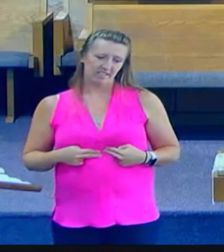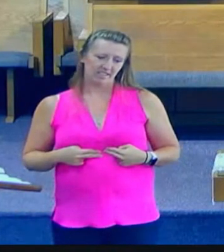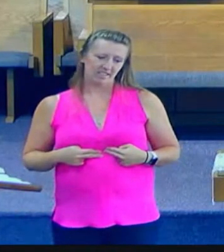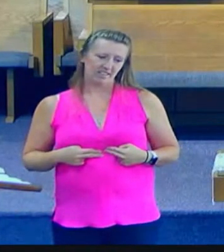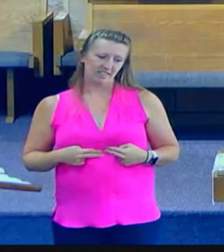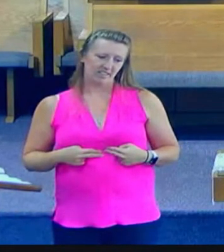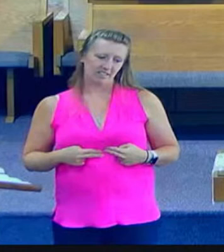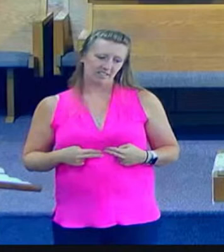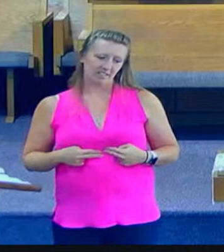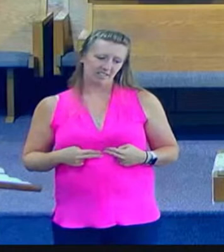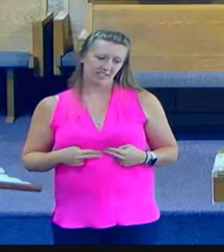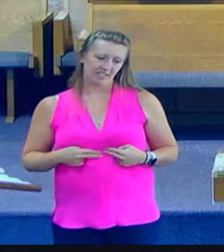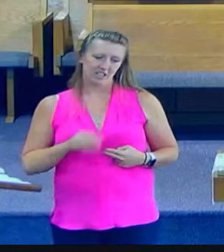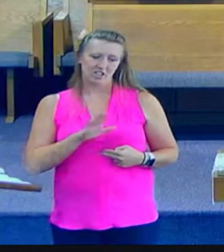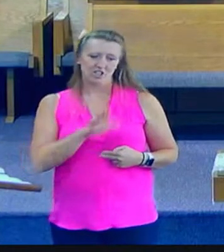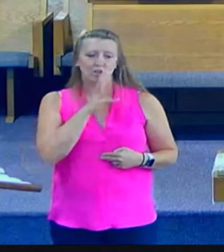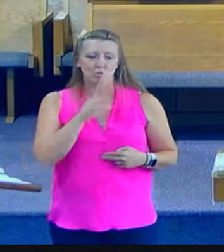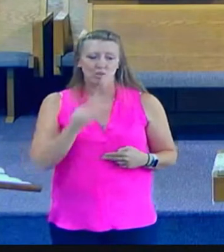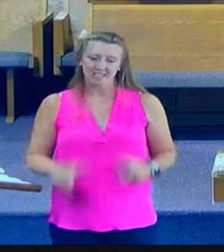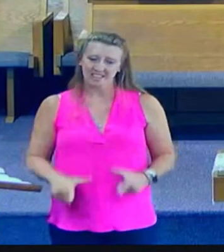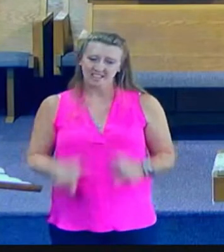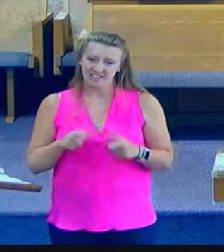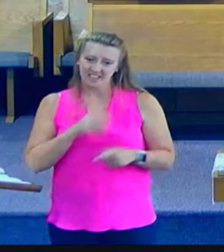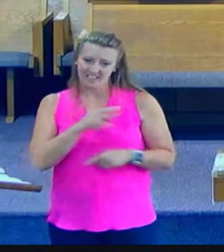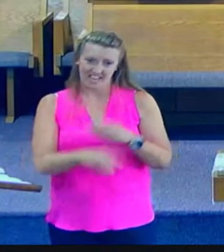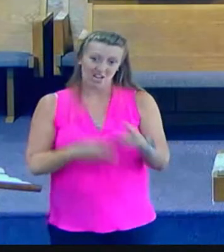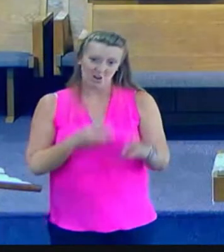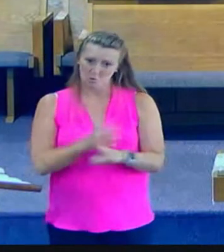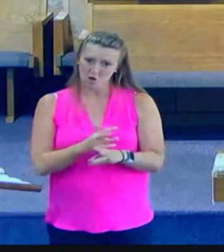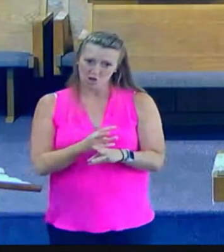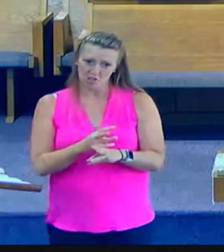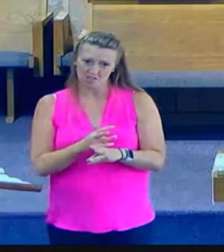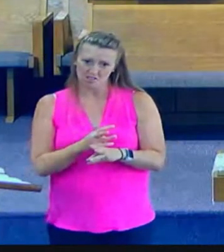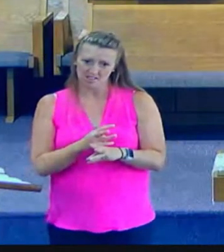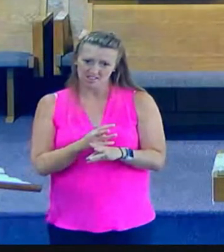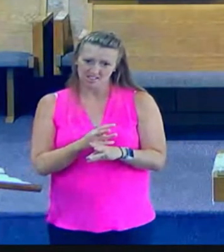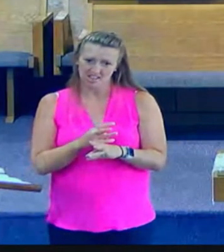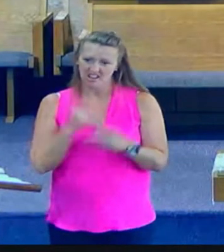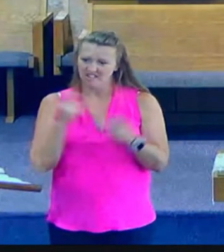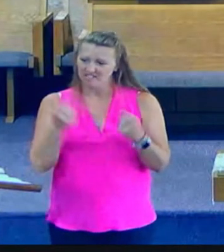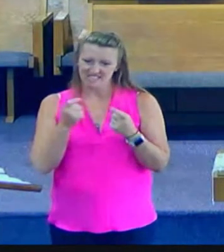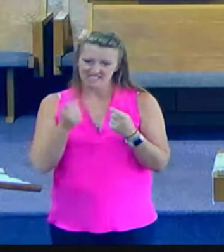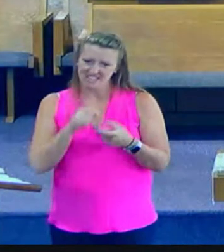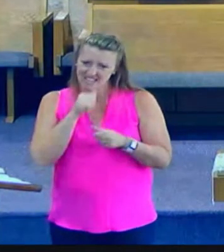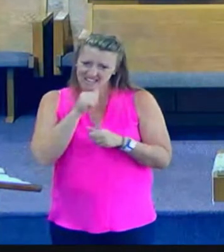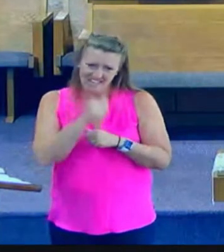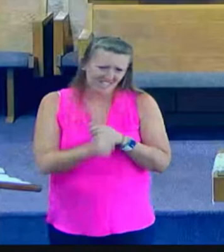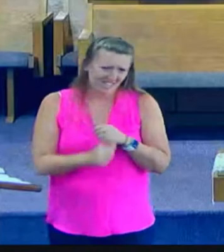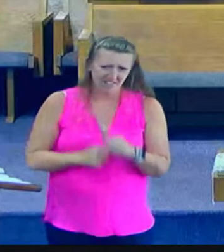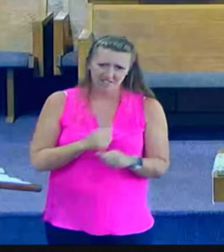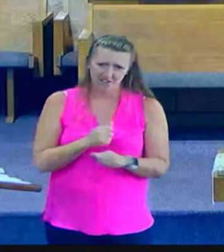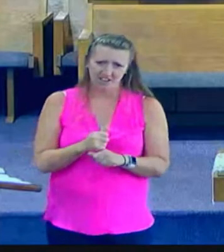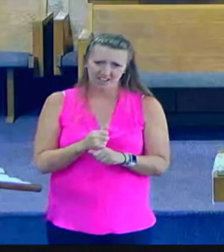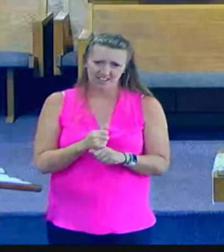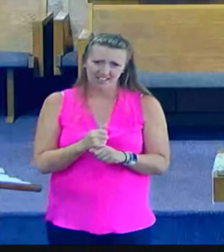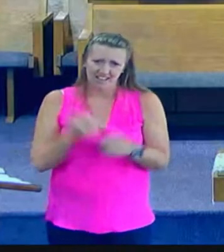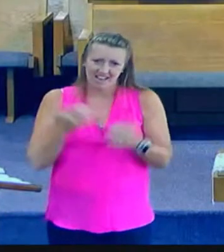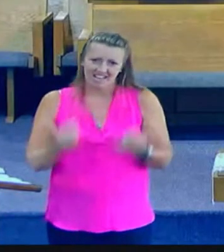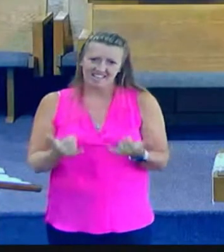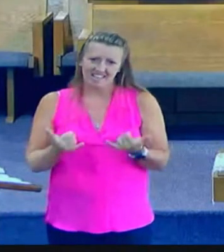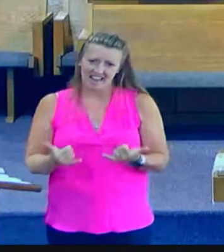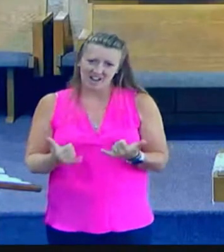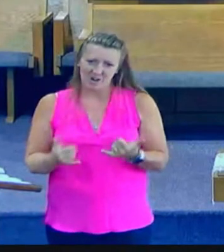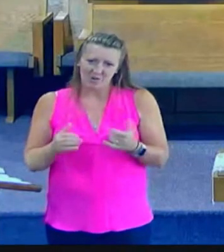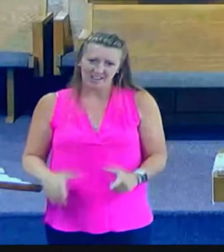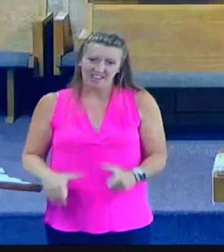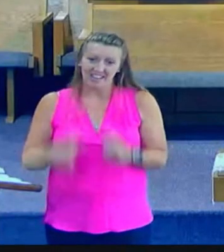of sin and suffering here is one in whom the father delighted the scripture tells us now enduring